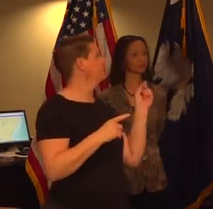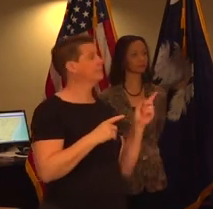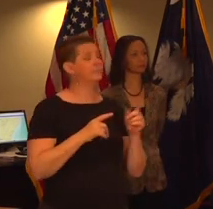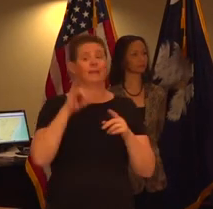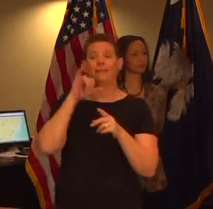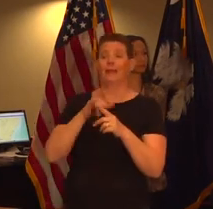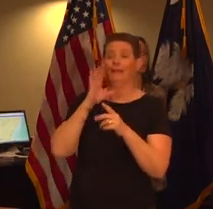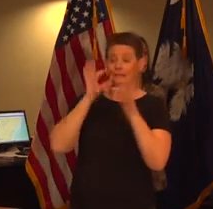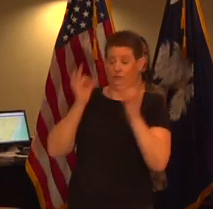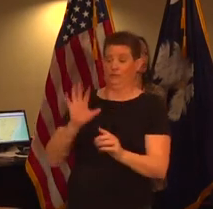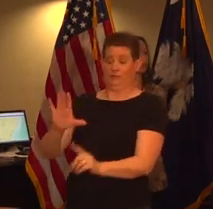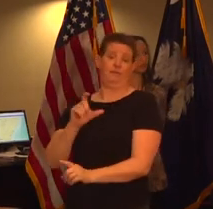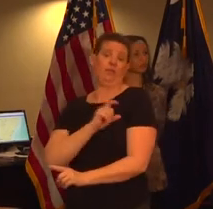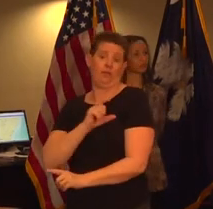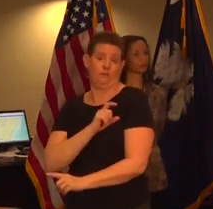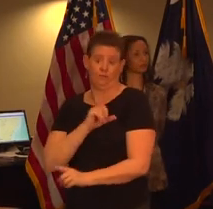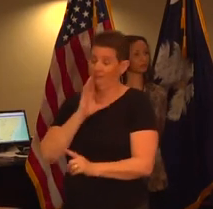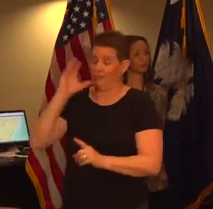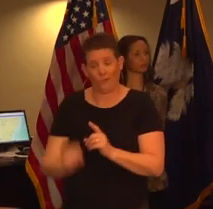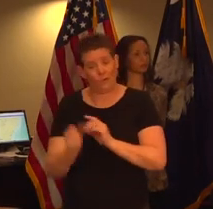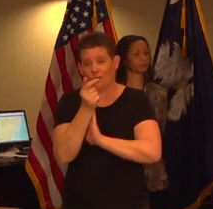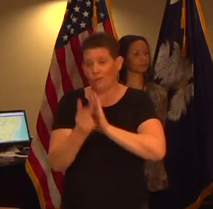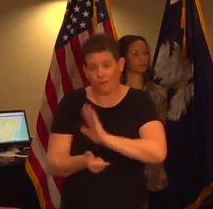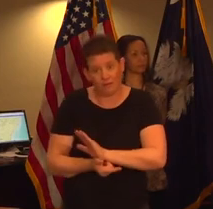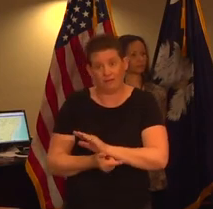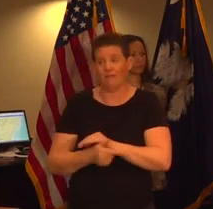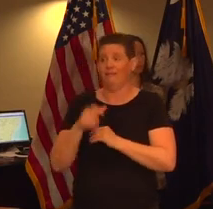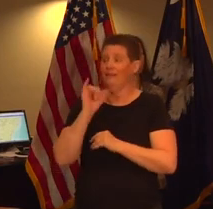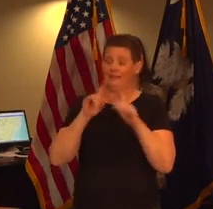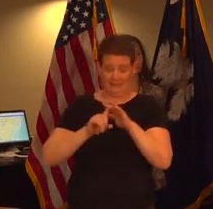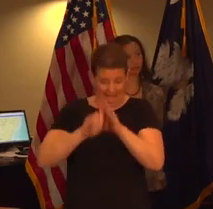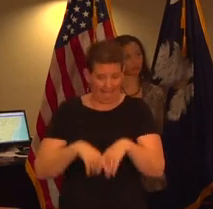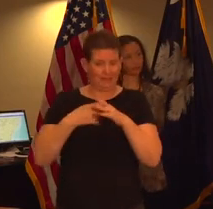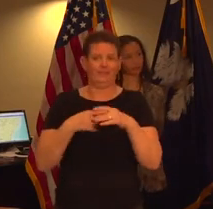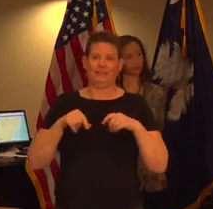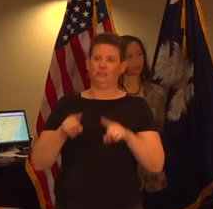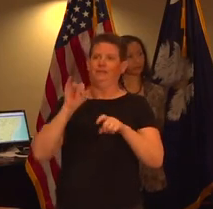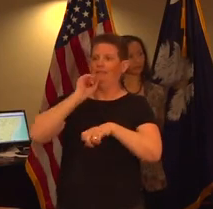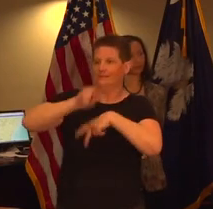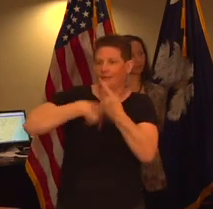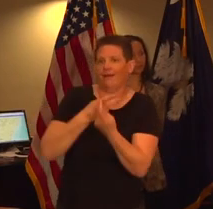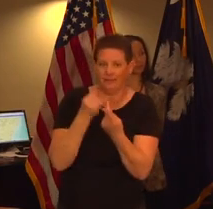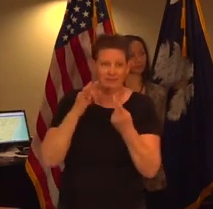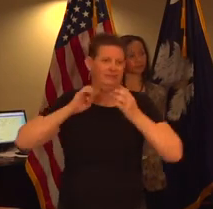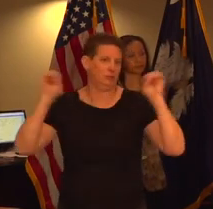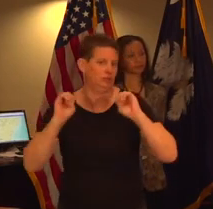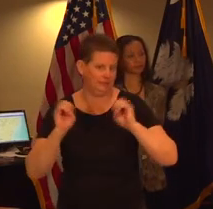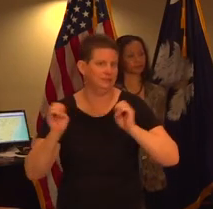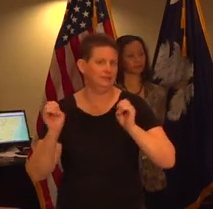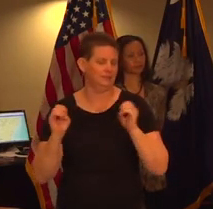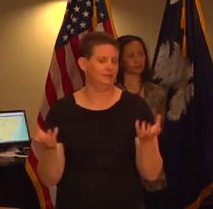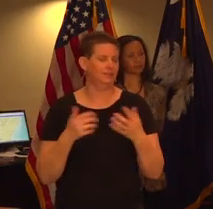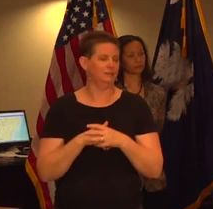discretion of law enforcement this is an old law that is activated in times of a declaration of emergency when